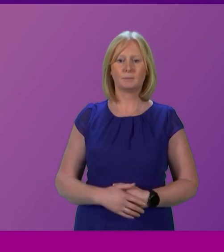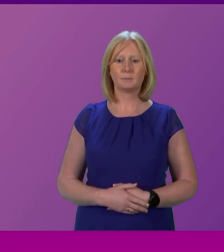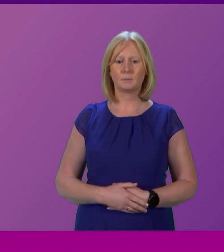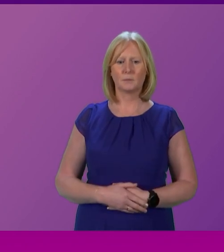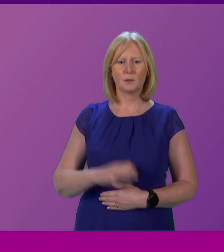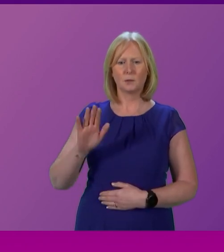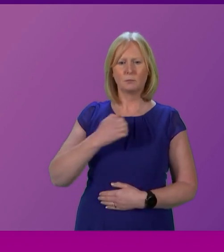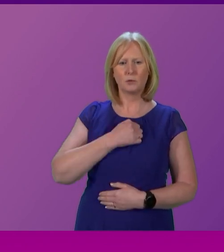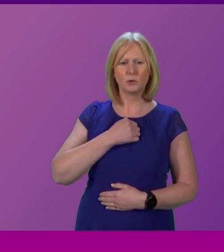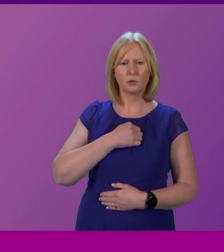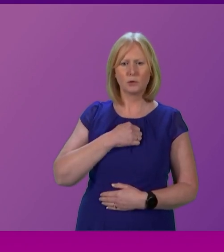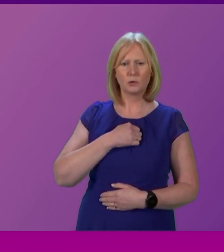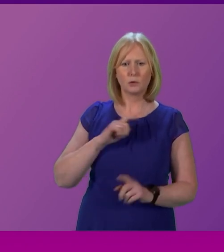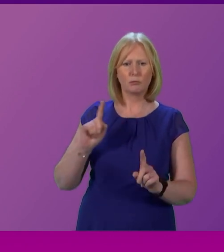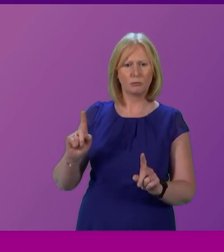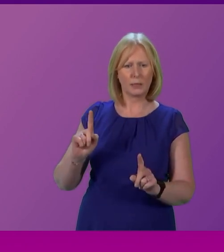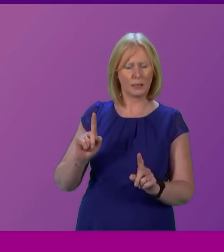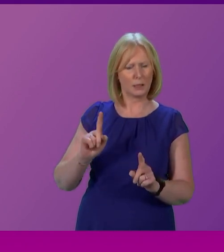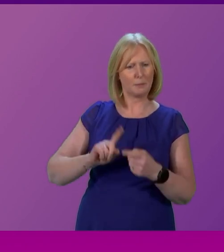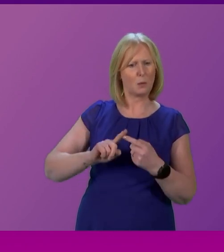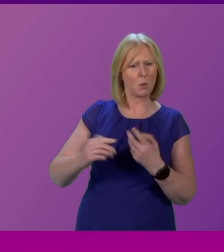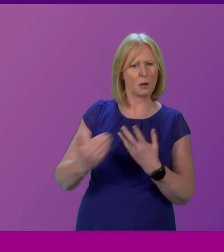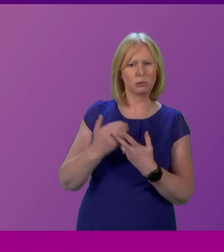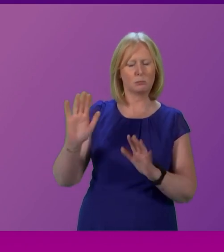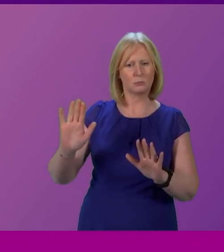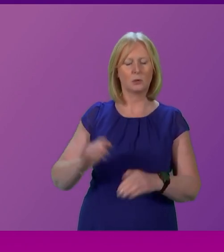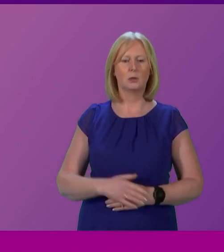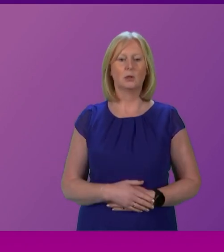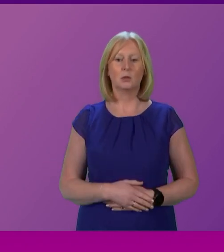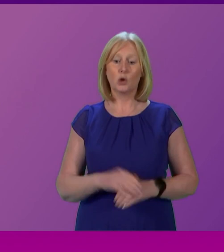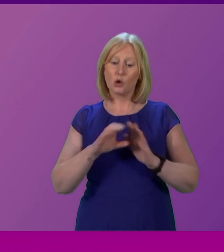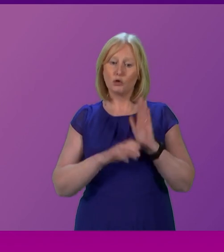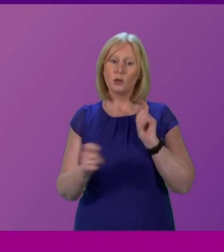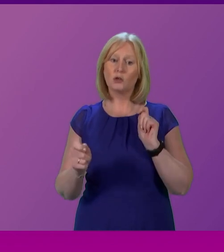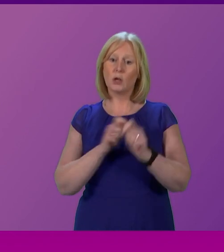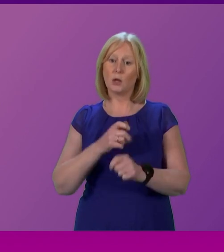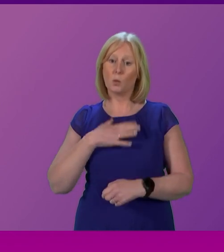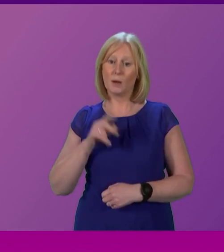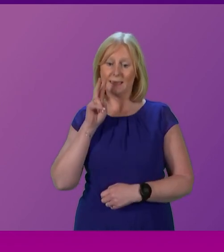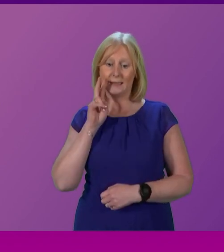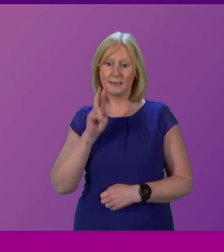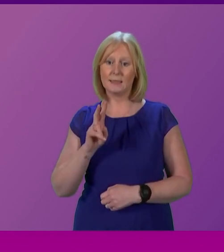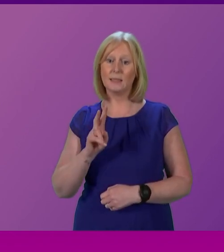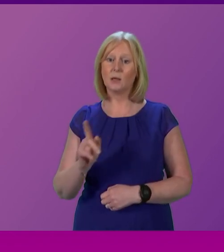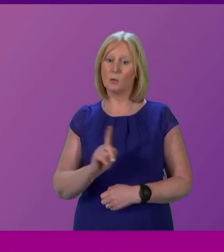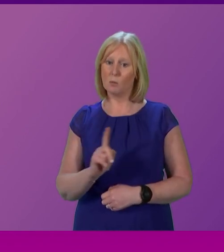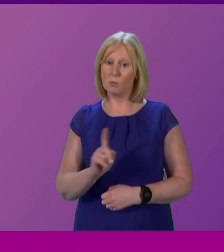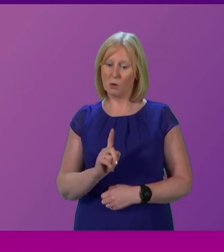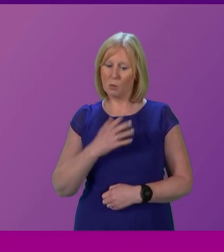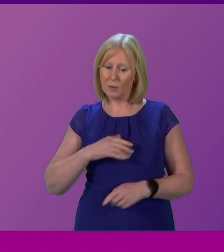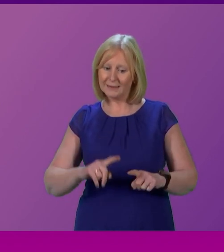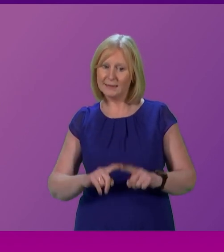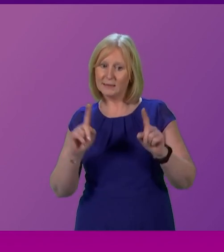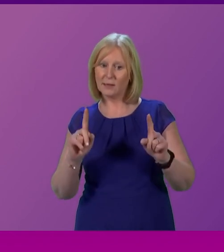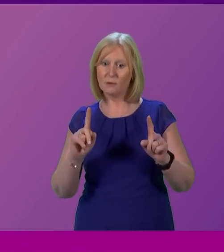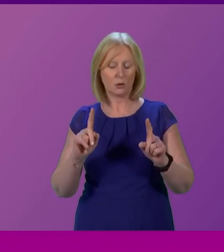Sorry, no, I've already tried to take one intervention. The constitutional change we want to see. Because I want to focus on what we would like to see that's different. Because